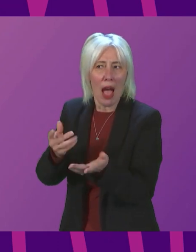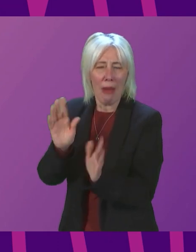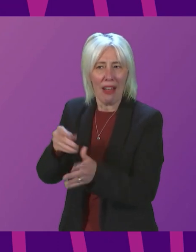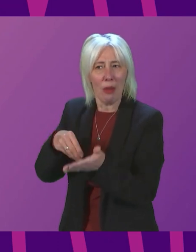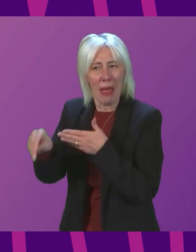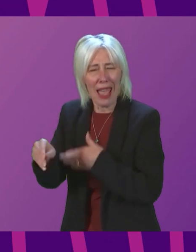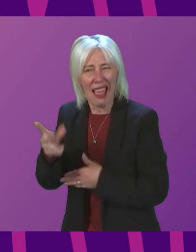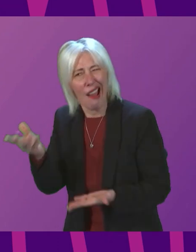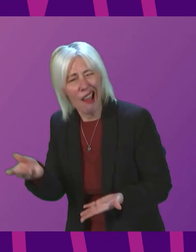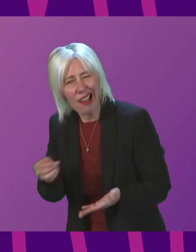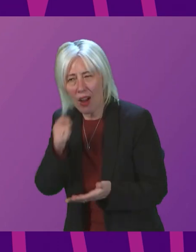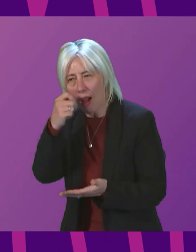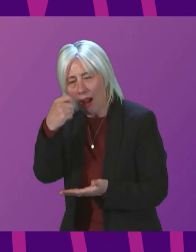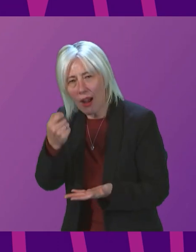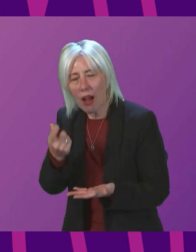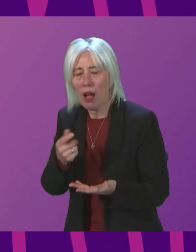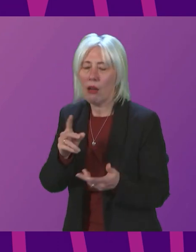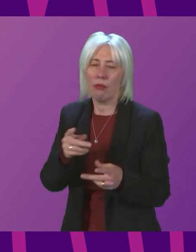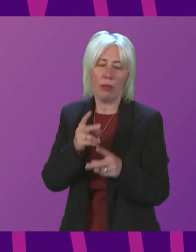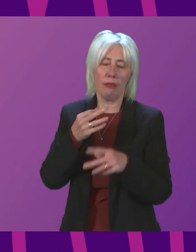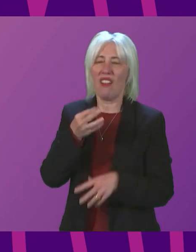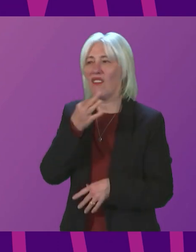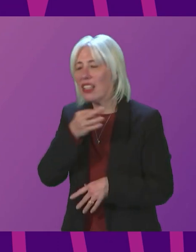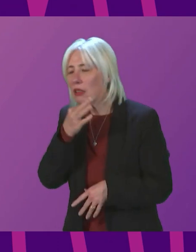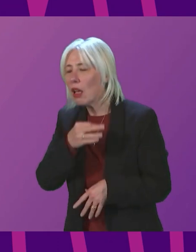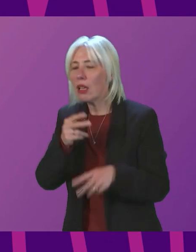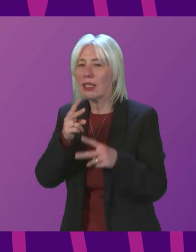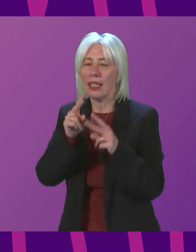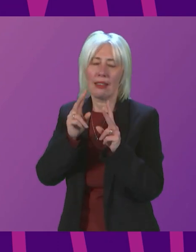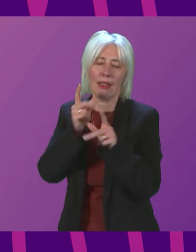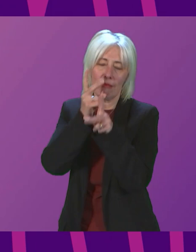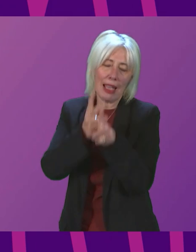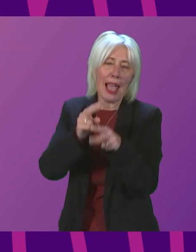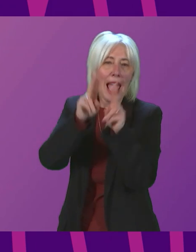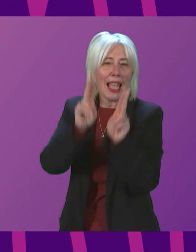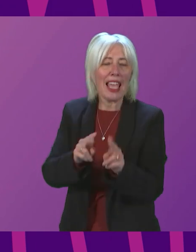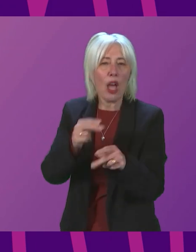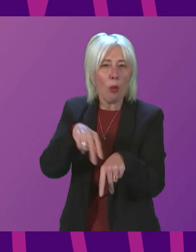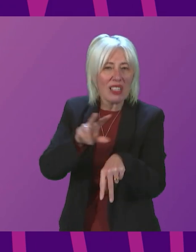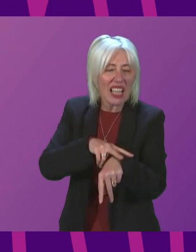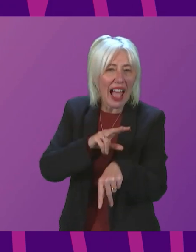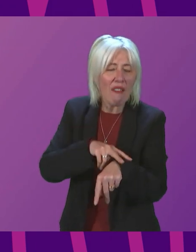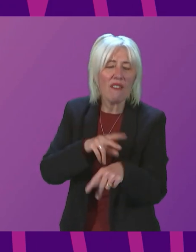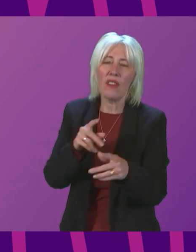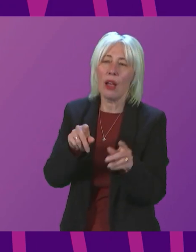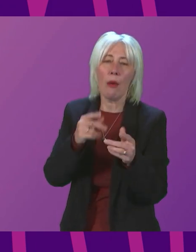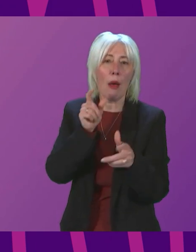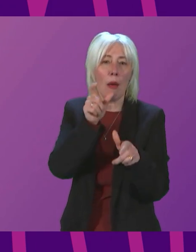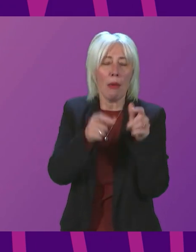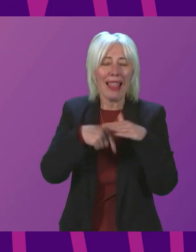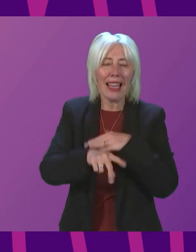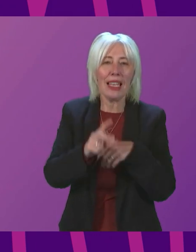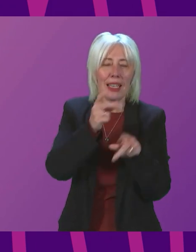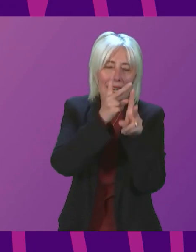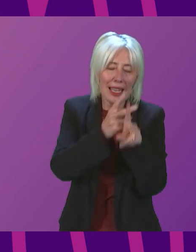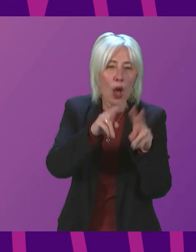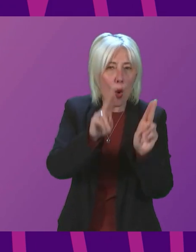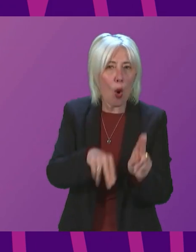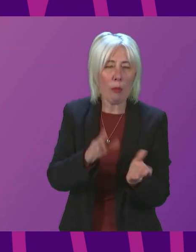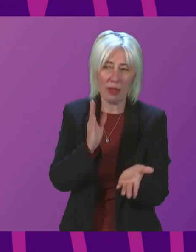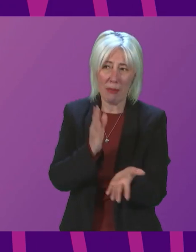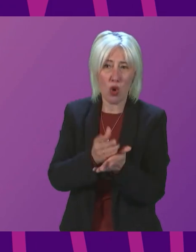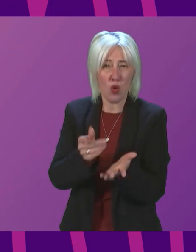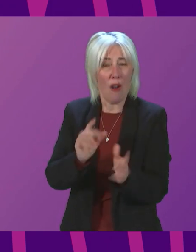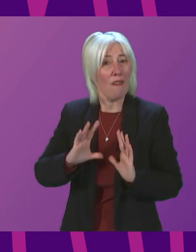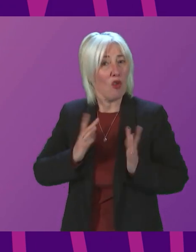carers, NHS staff, care home staff and visitors have access to free Covid tests? And will she commit to creating a scheme to ensure free